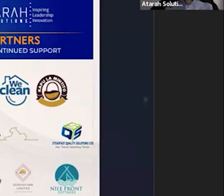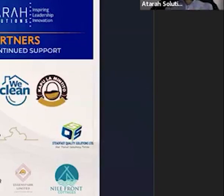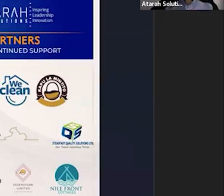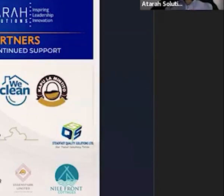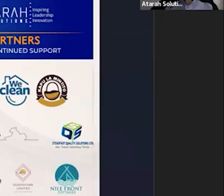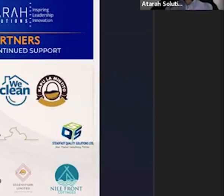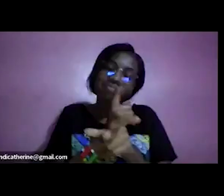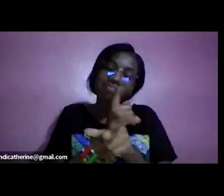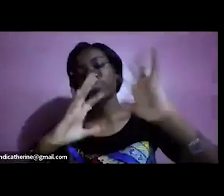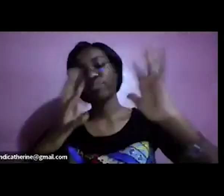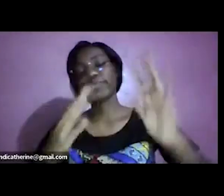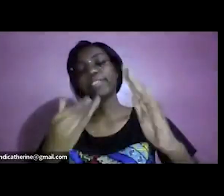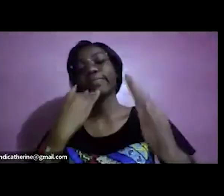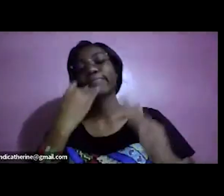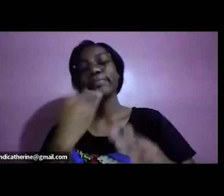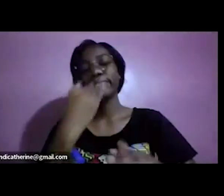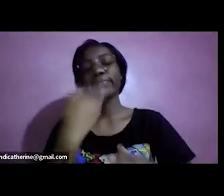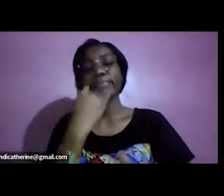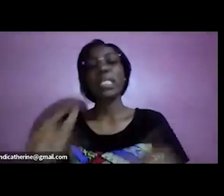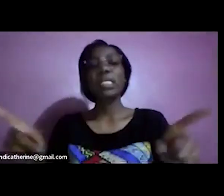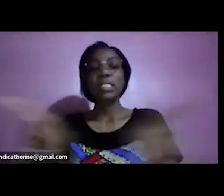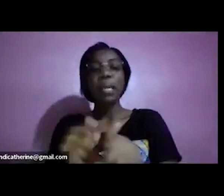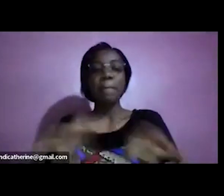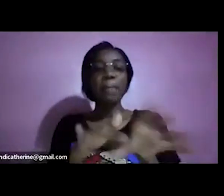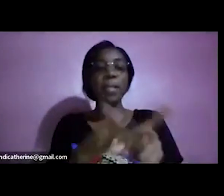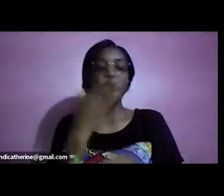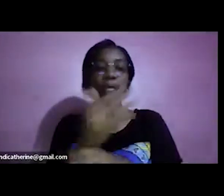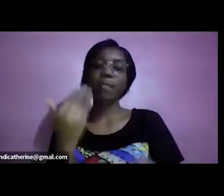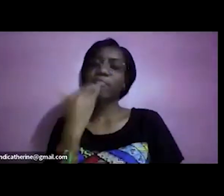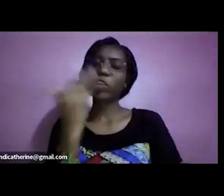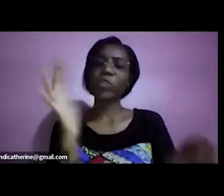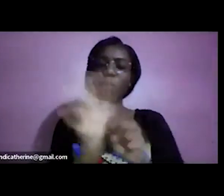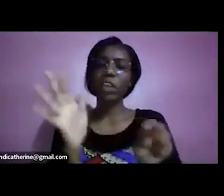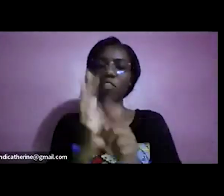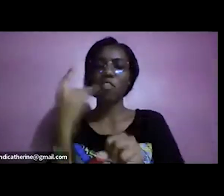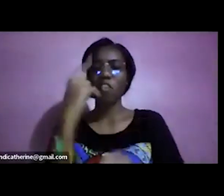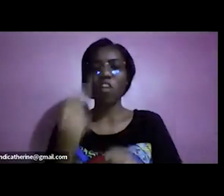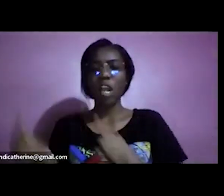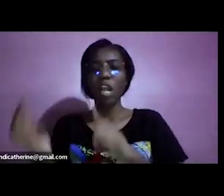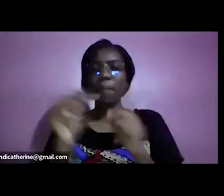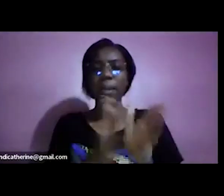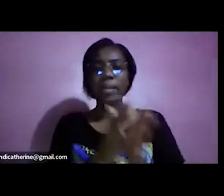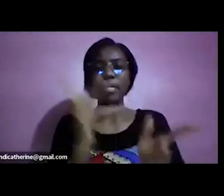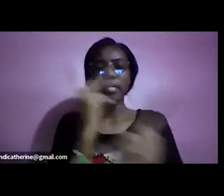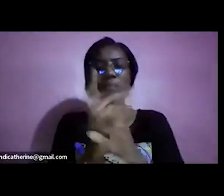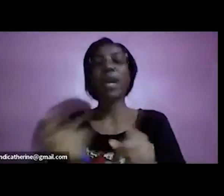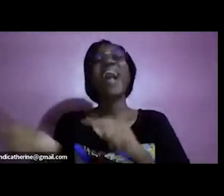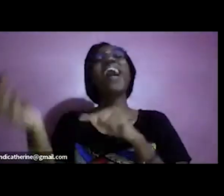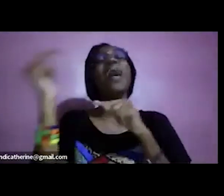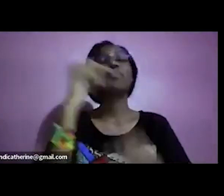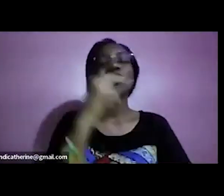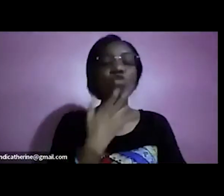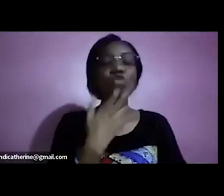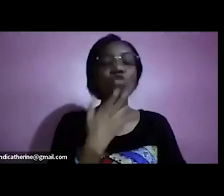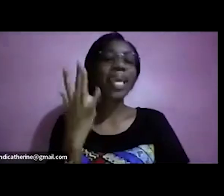appreciate you of course to you our audience asante sana for making it and keeping it uh here every tuesday brian